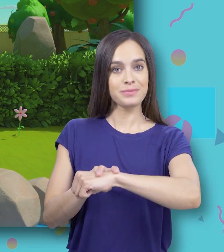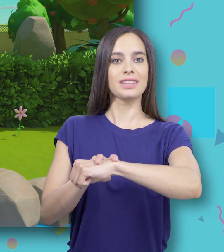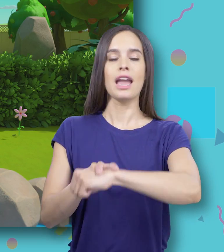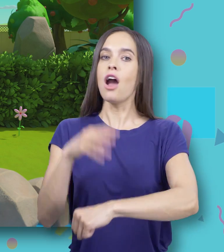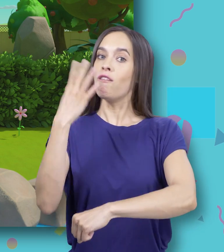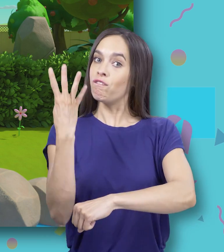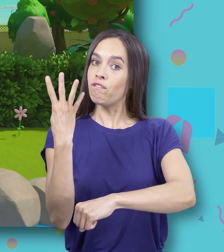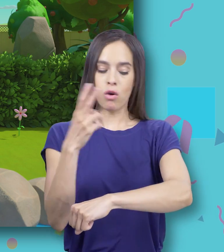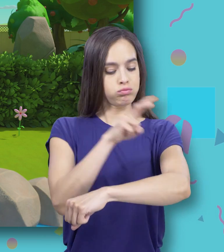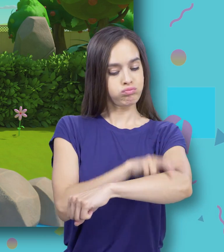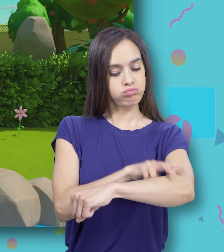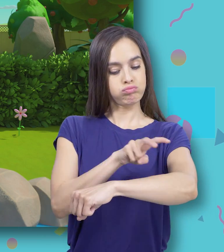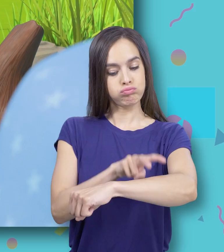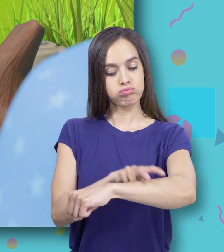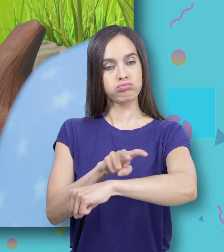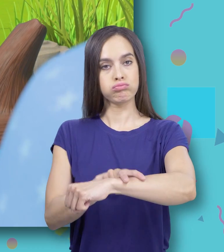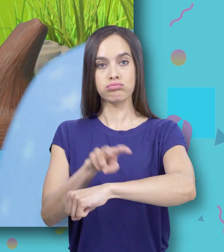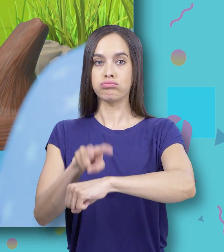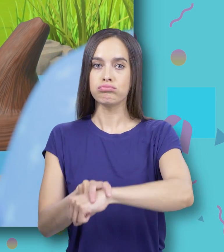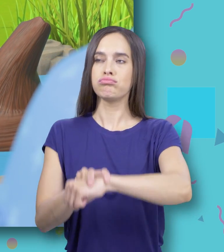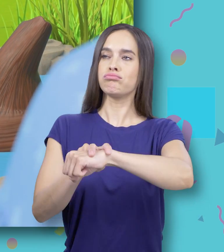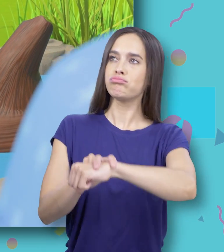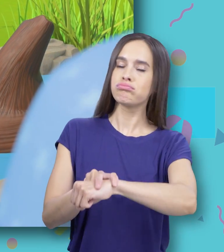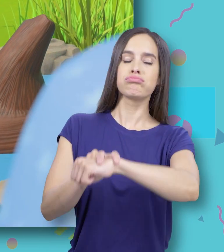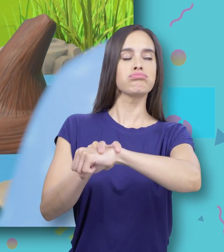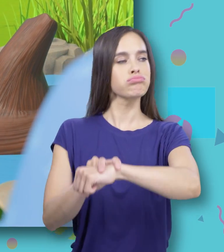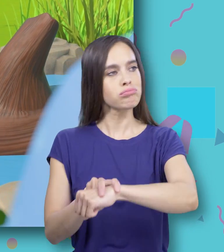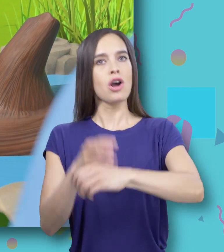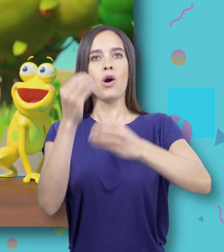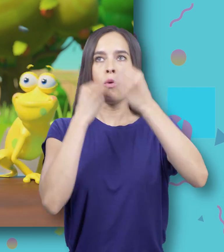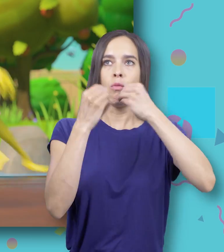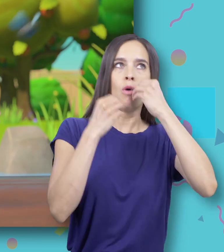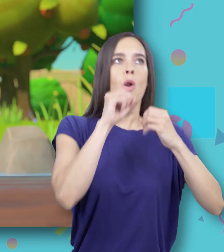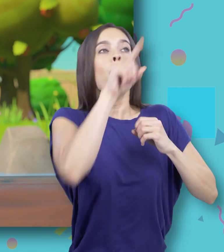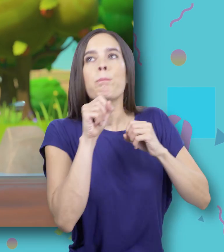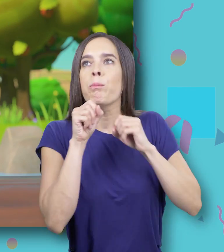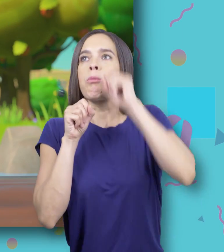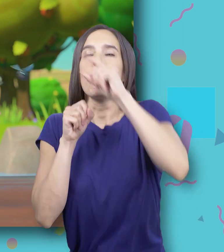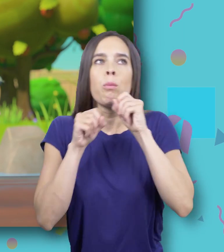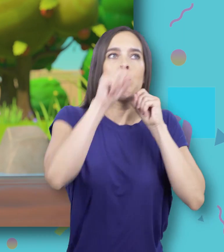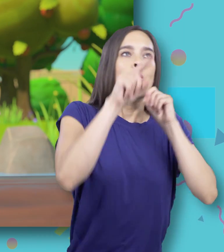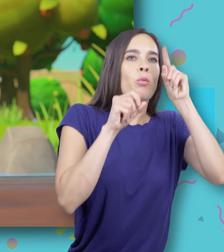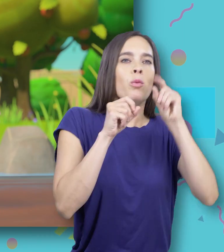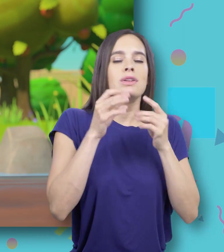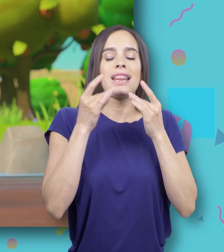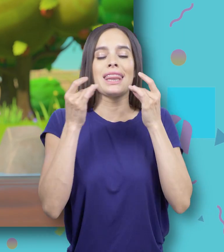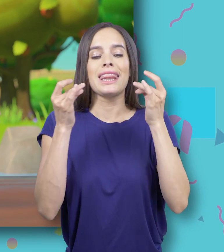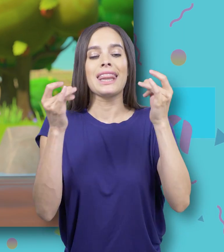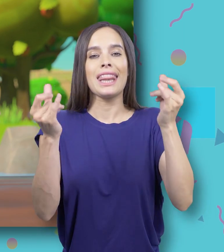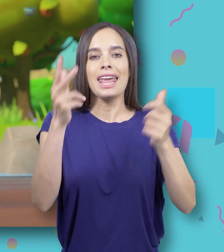little speckled frogs Suck on a speckled log Eating some most delicious bugs Yum,